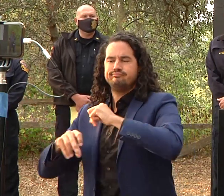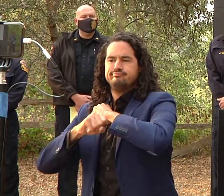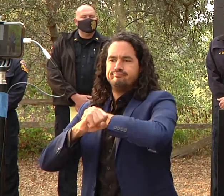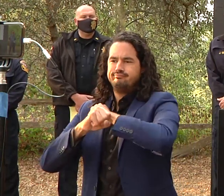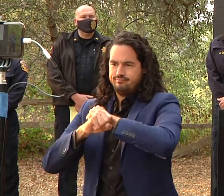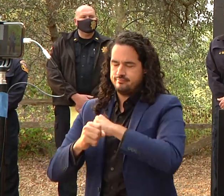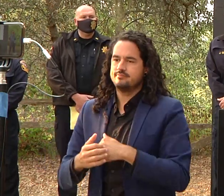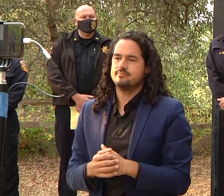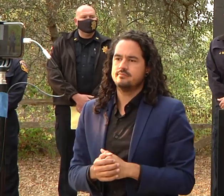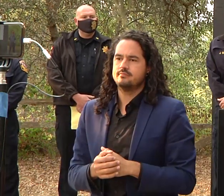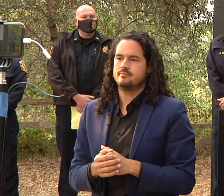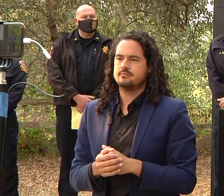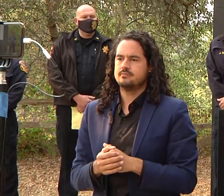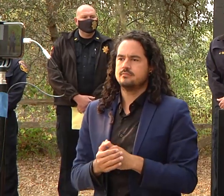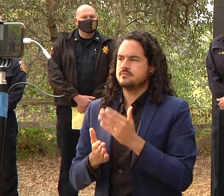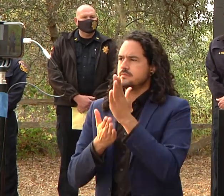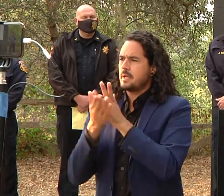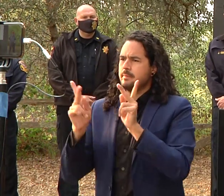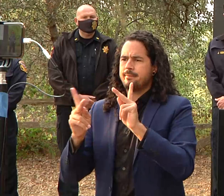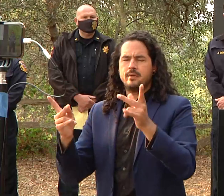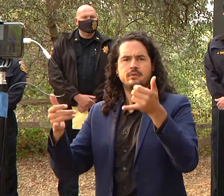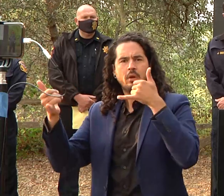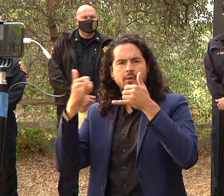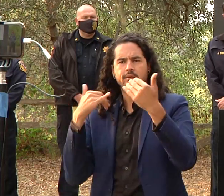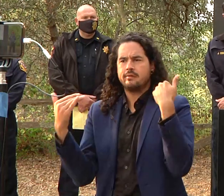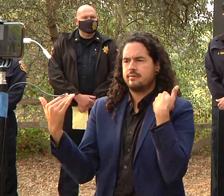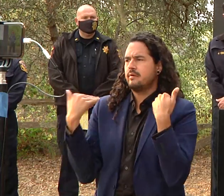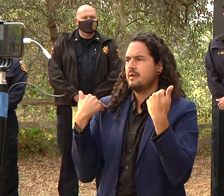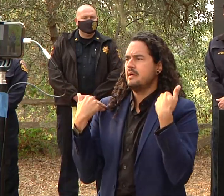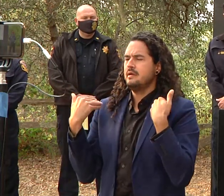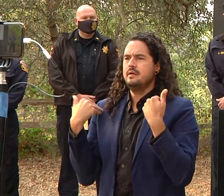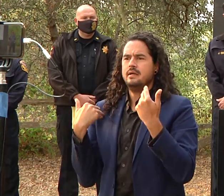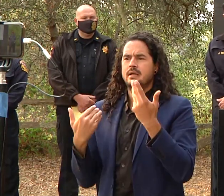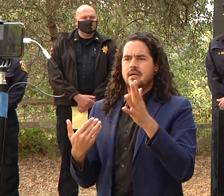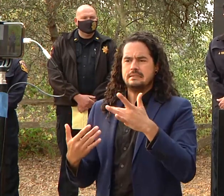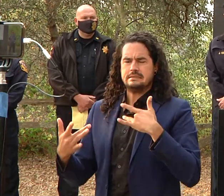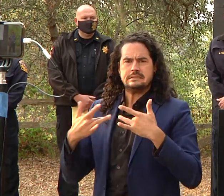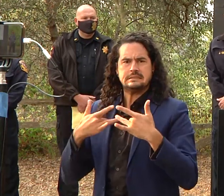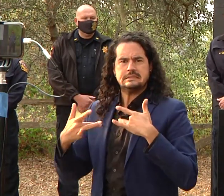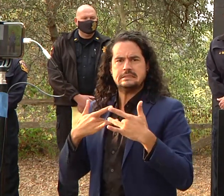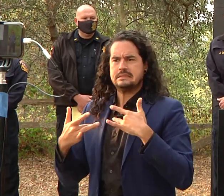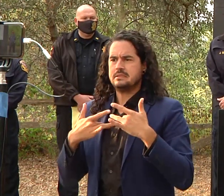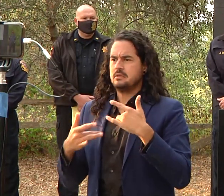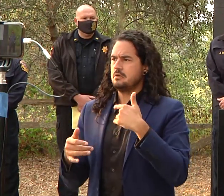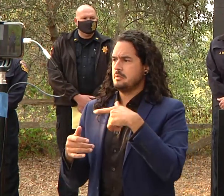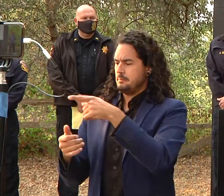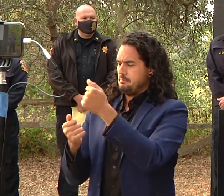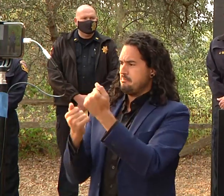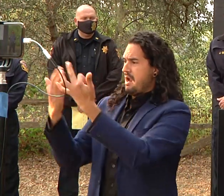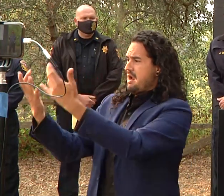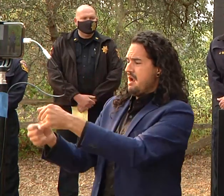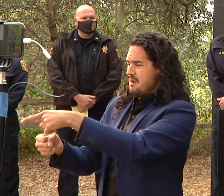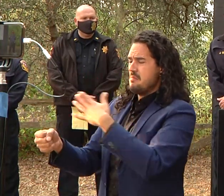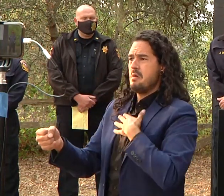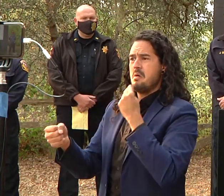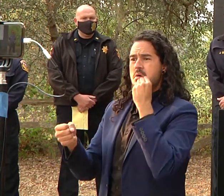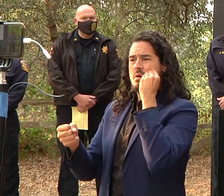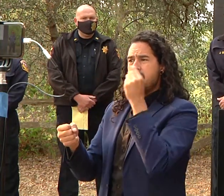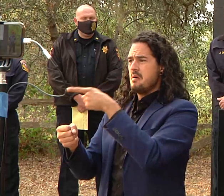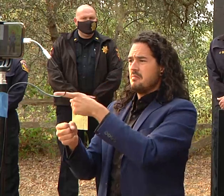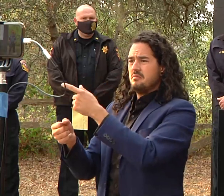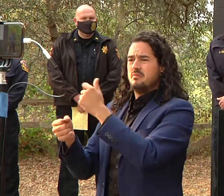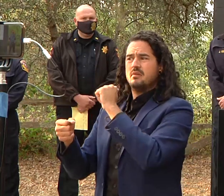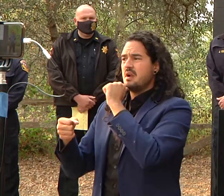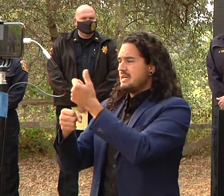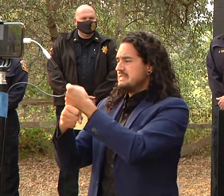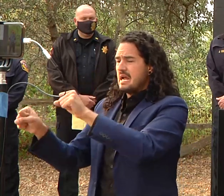burned areas and homeowners who lost their homes in this fire are worried that other people might be able to get back